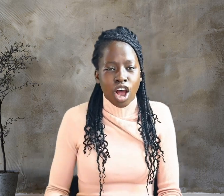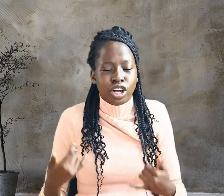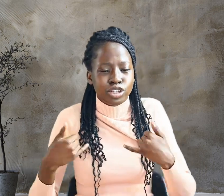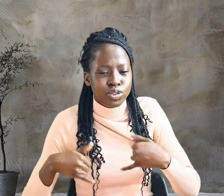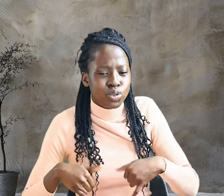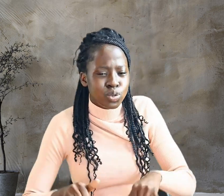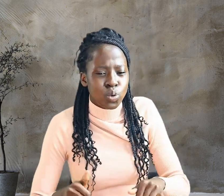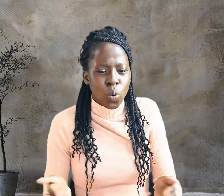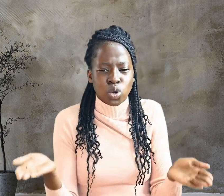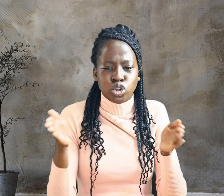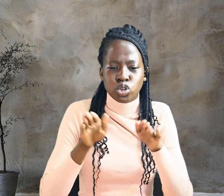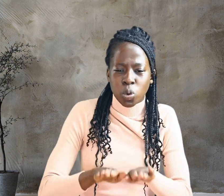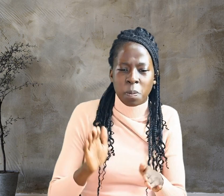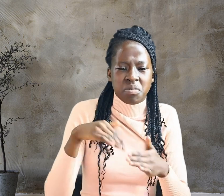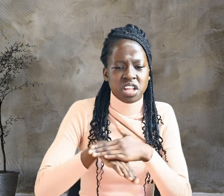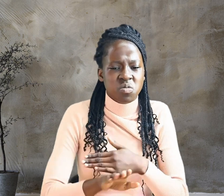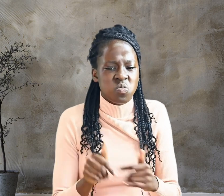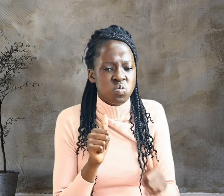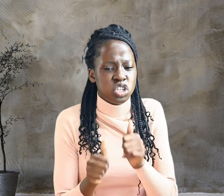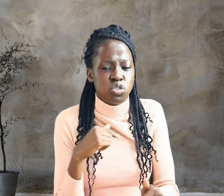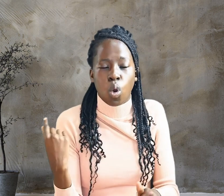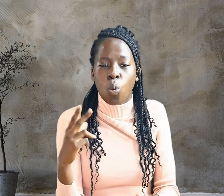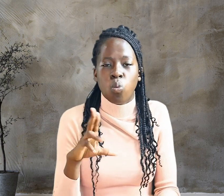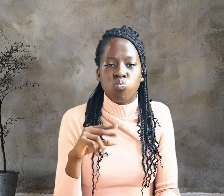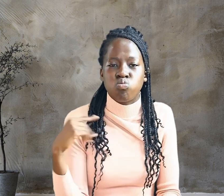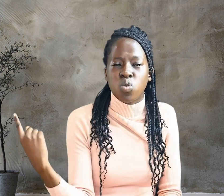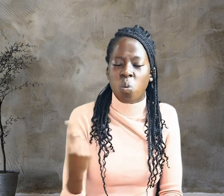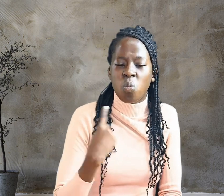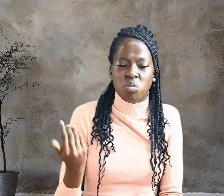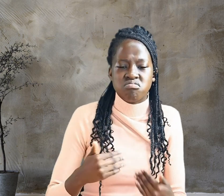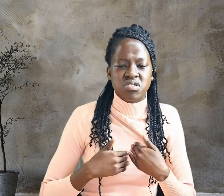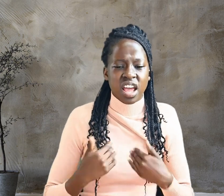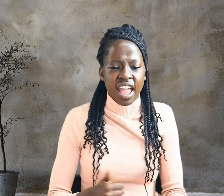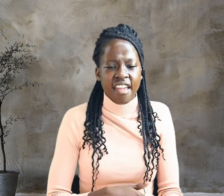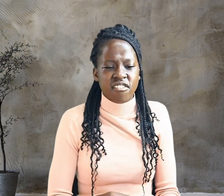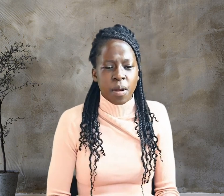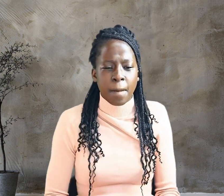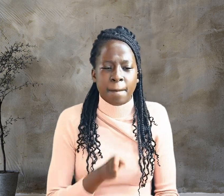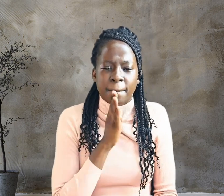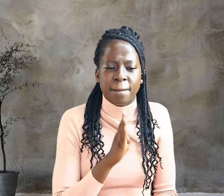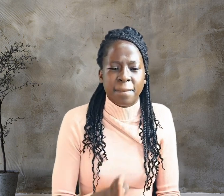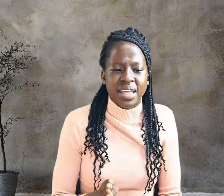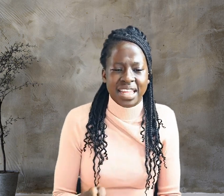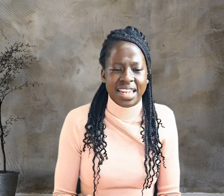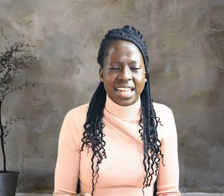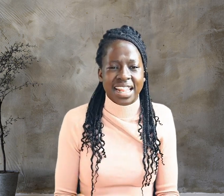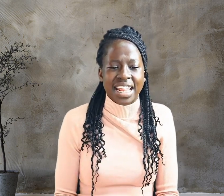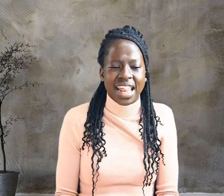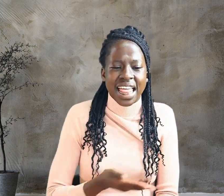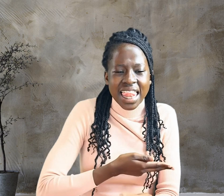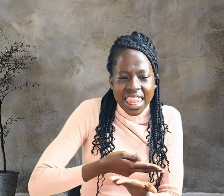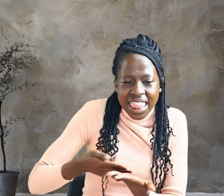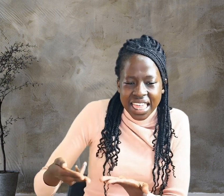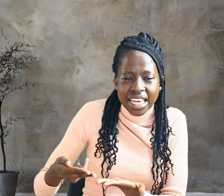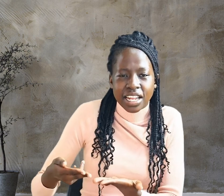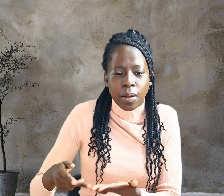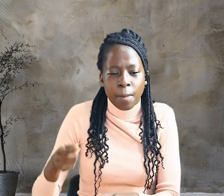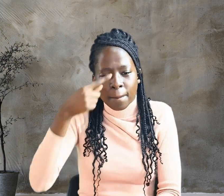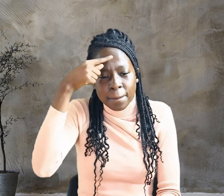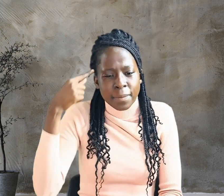in which no one had ever been laid, because it was the Jewish day of preparation. And since the